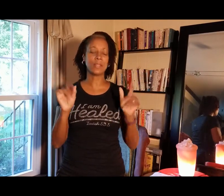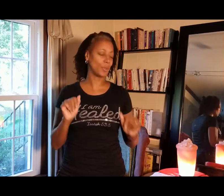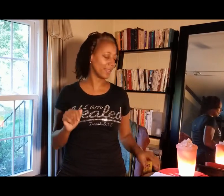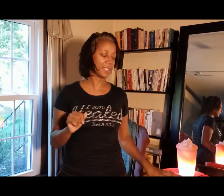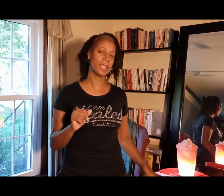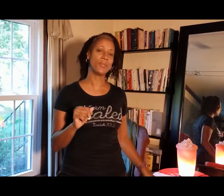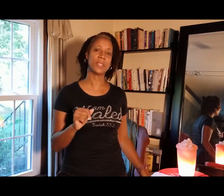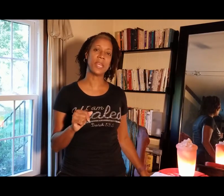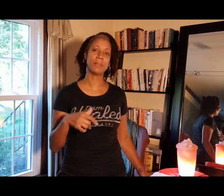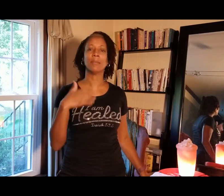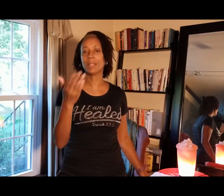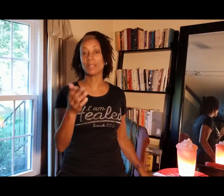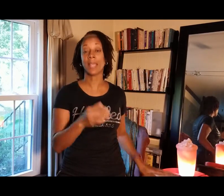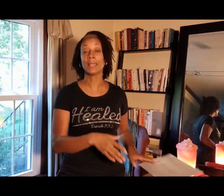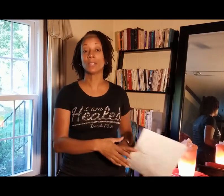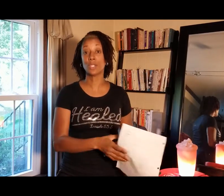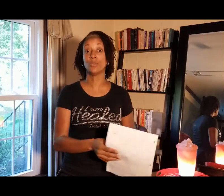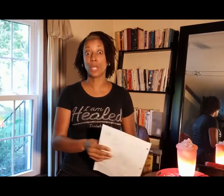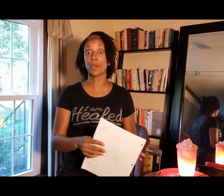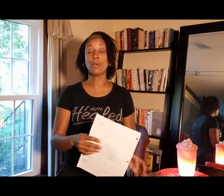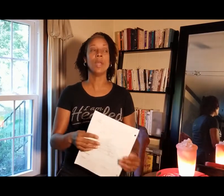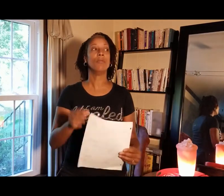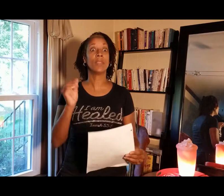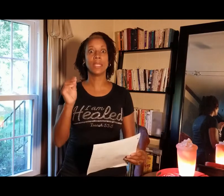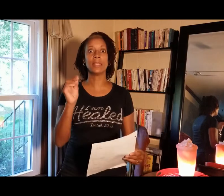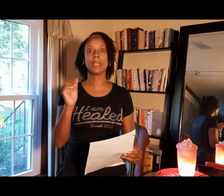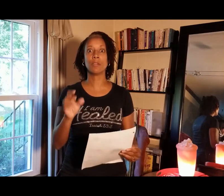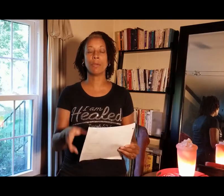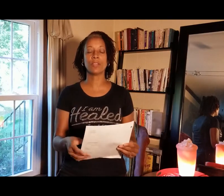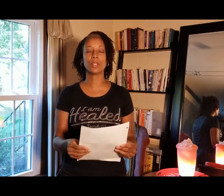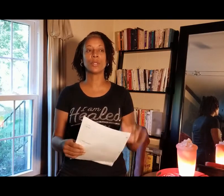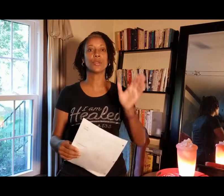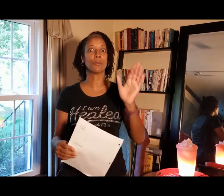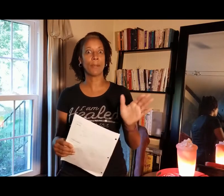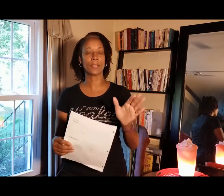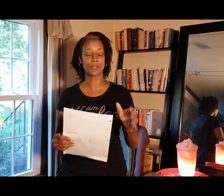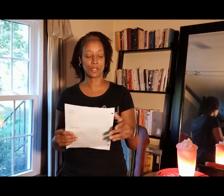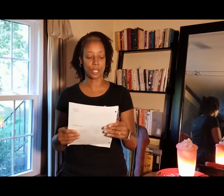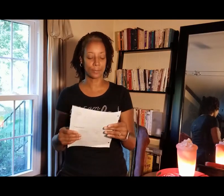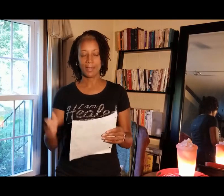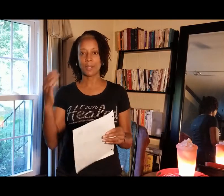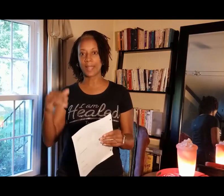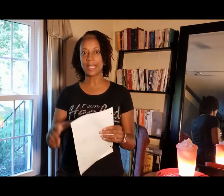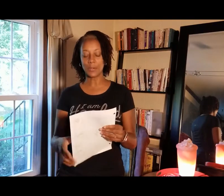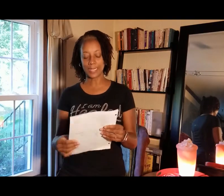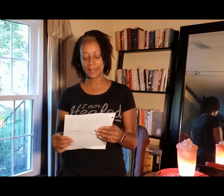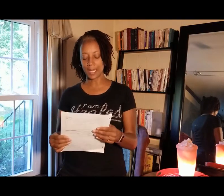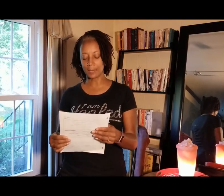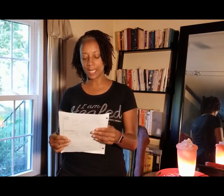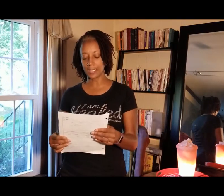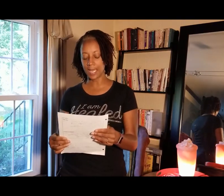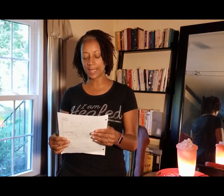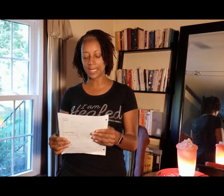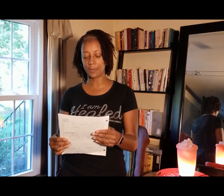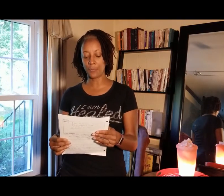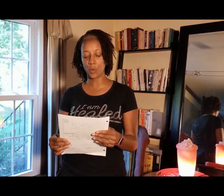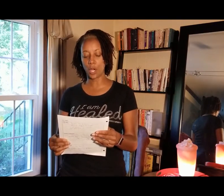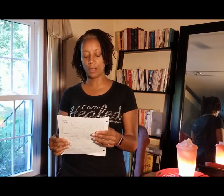not doing the signs for the timeline because as you know, for the end of the year project, we're doing the preposition song. So that's how we did the timeline. And then for